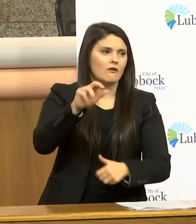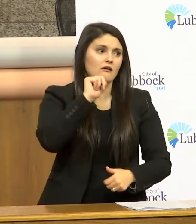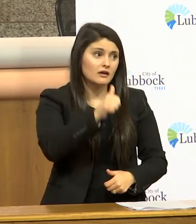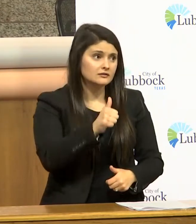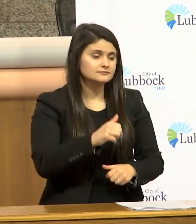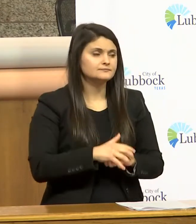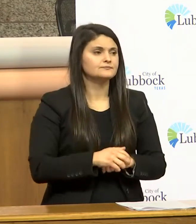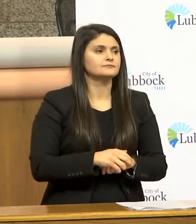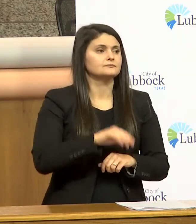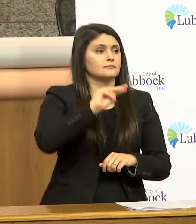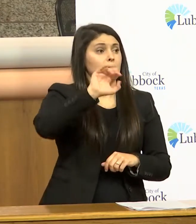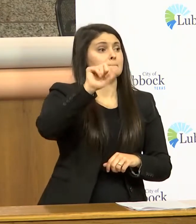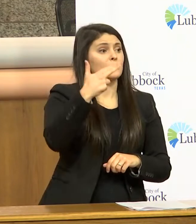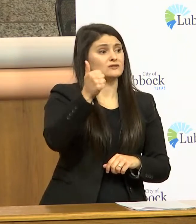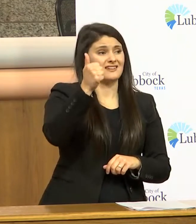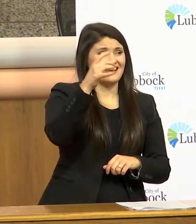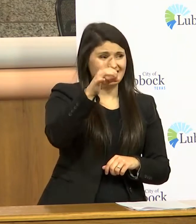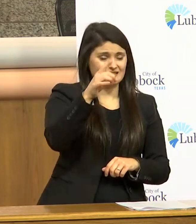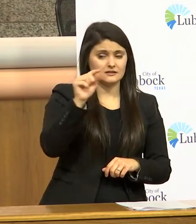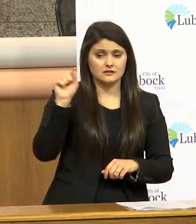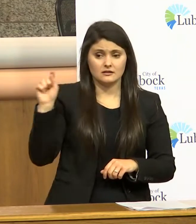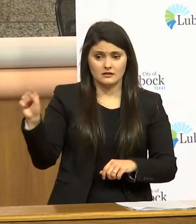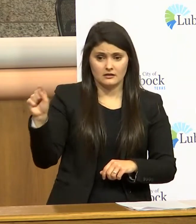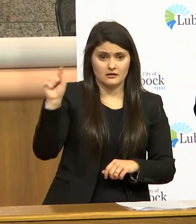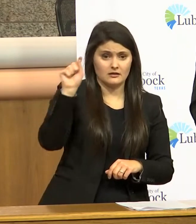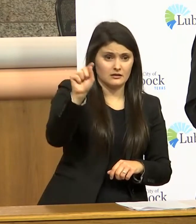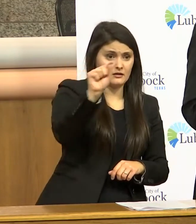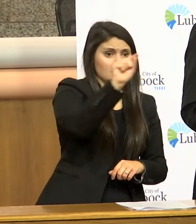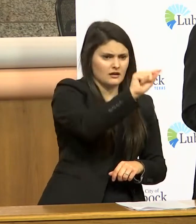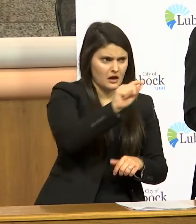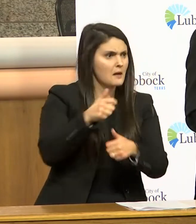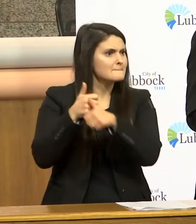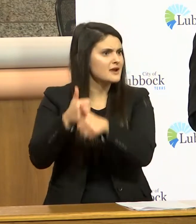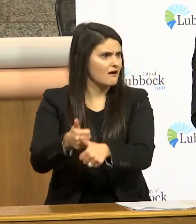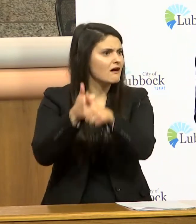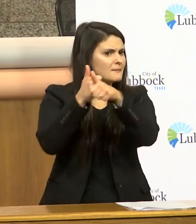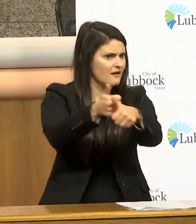18th every one of those establishments was in compliance